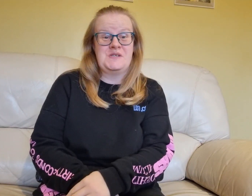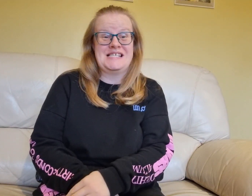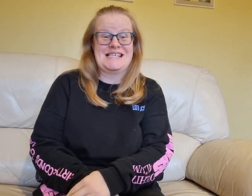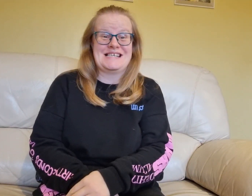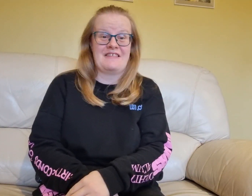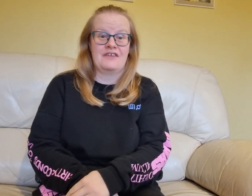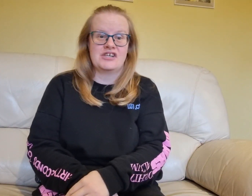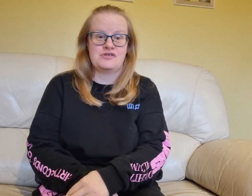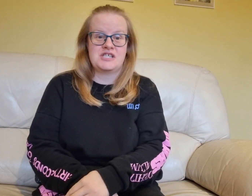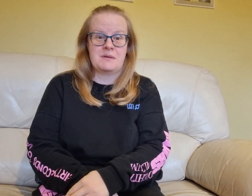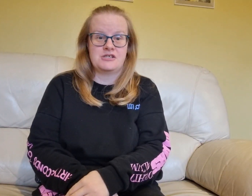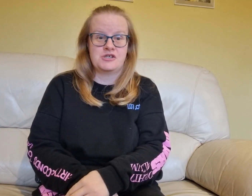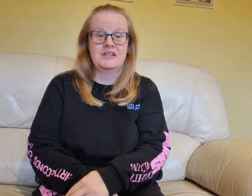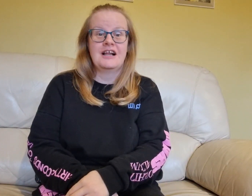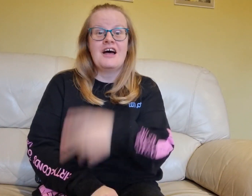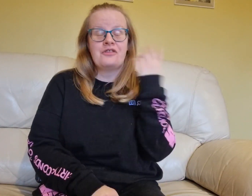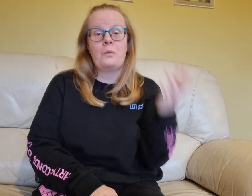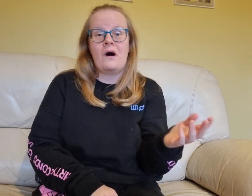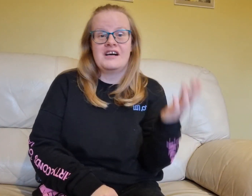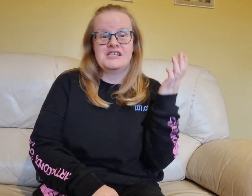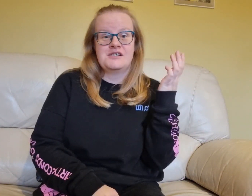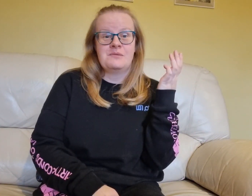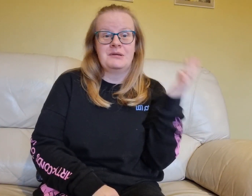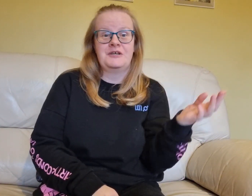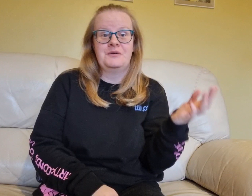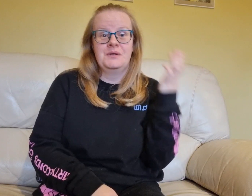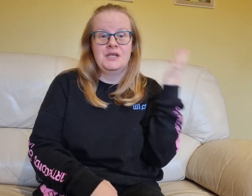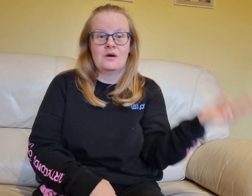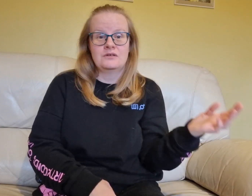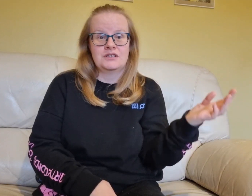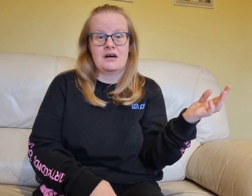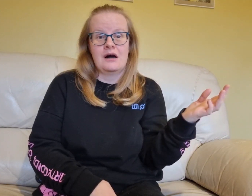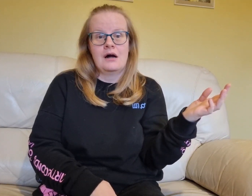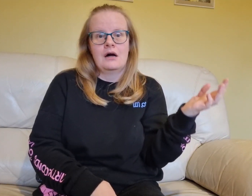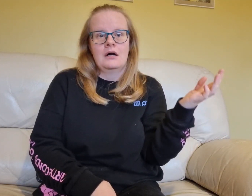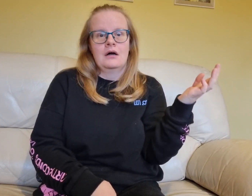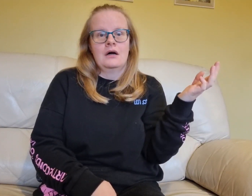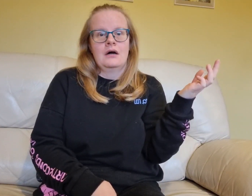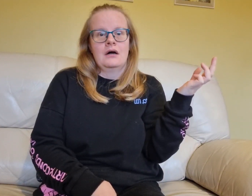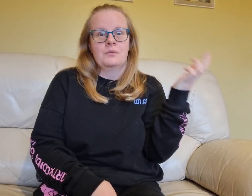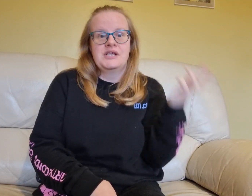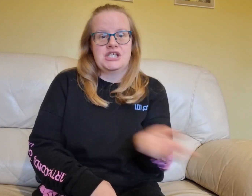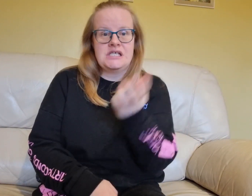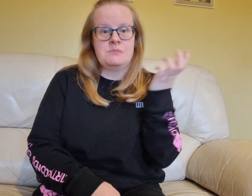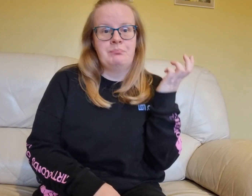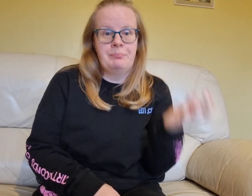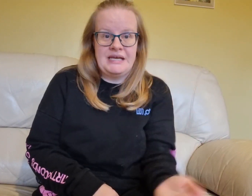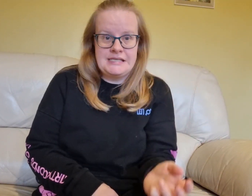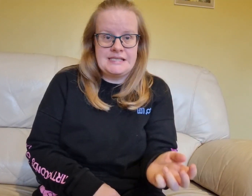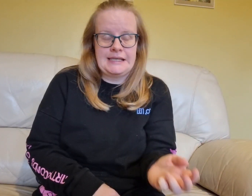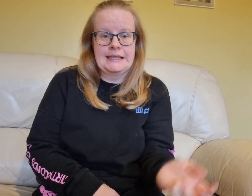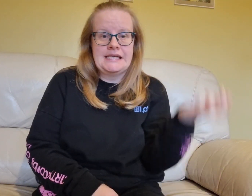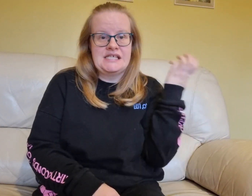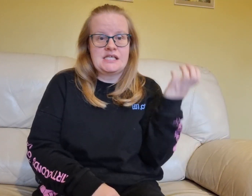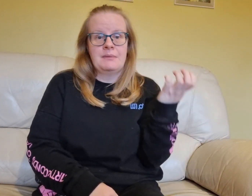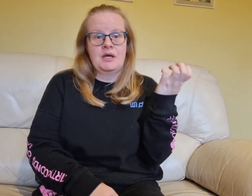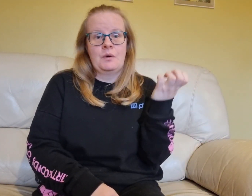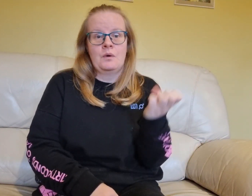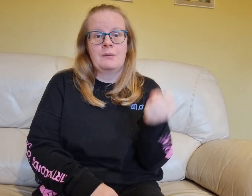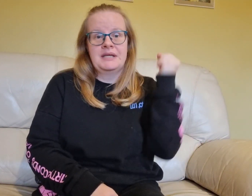60th anniversary special, The Wide Blue Yonder, which is basically summing it all up,